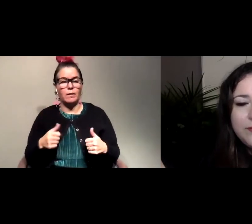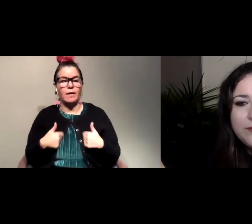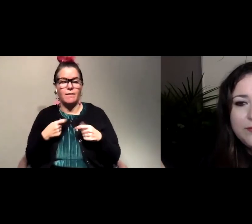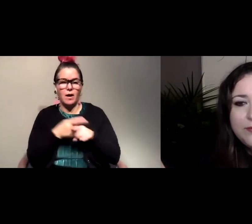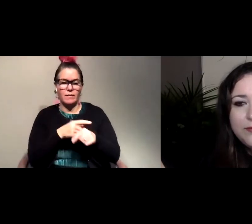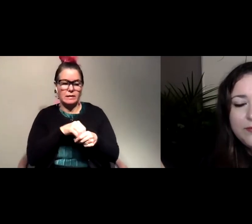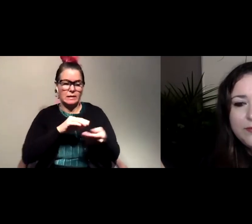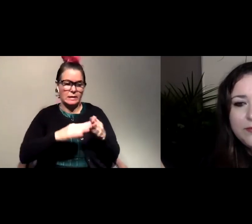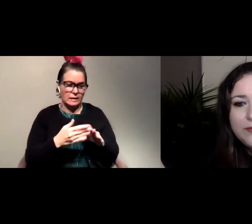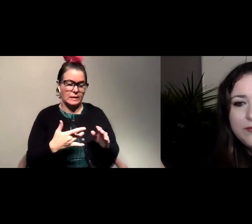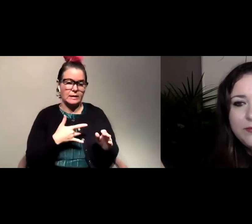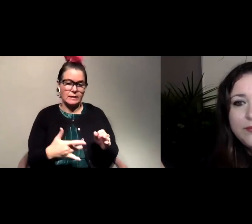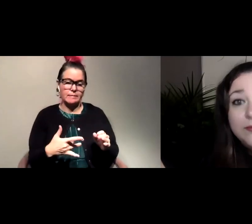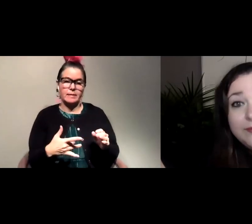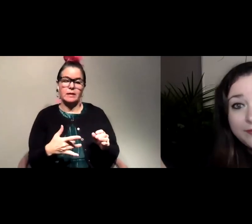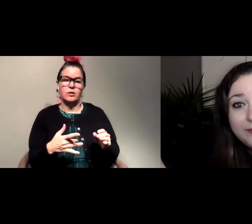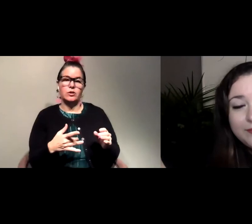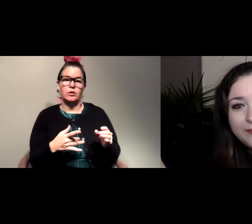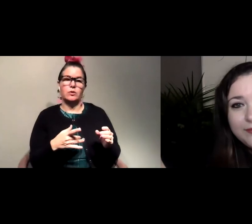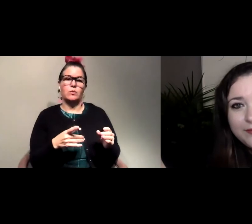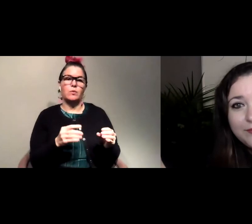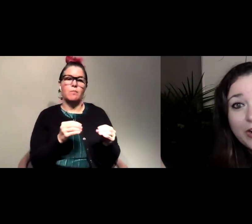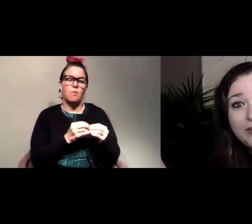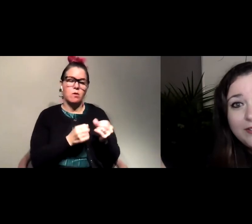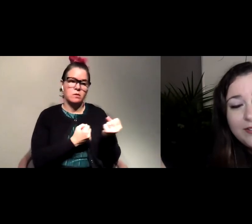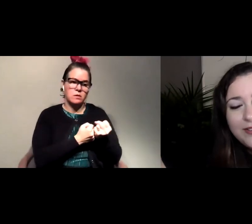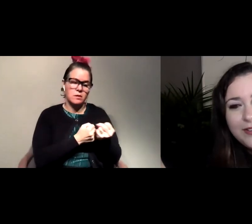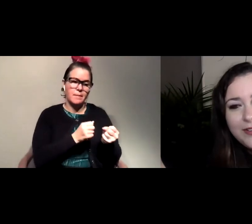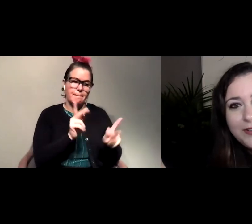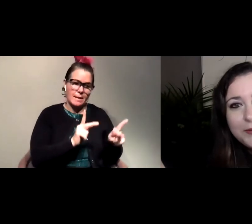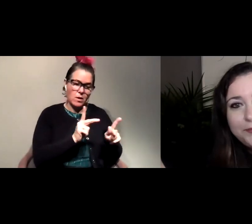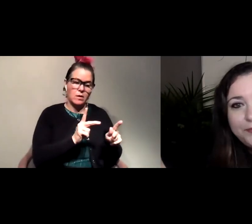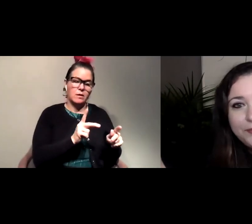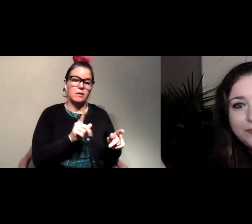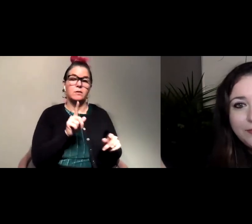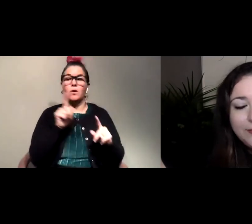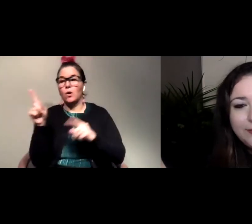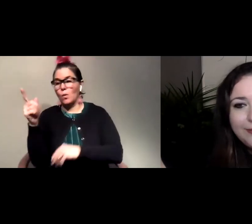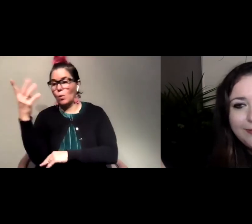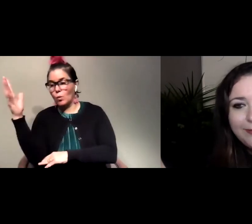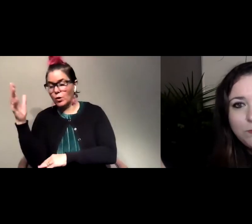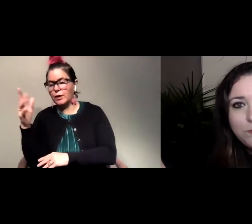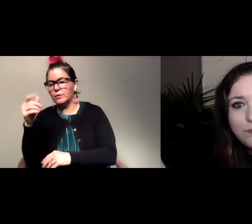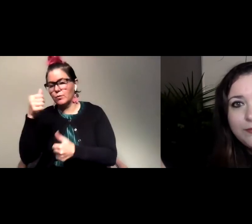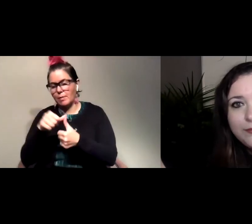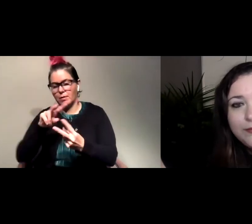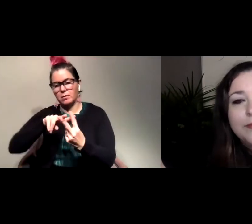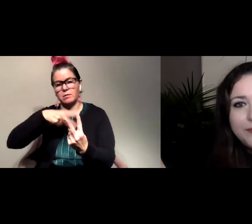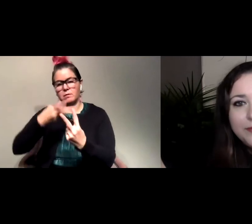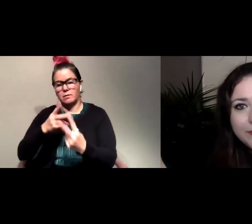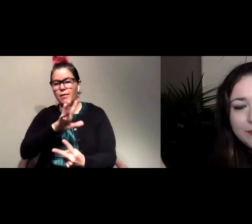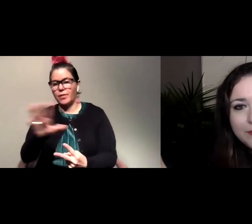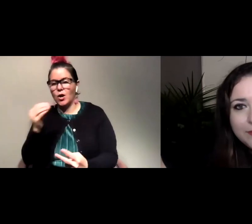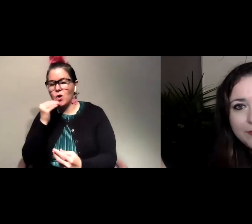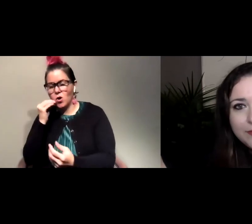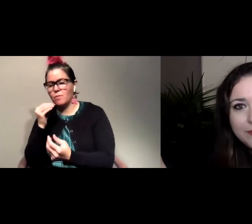we tend to take the side of the city, or of the people. When we're in the woods, we need to remember that we're in their home, so you